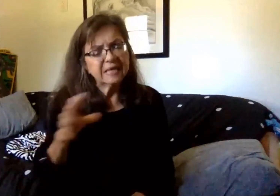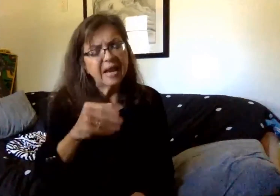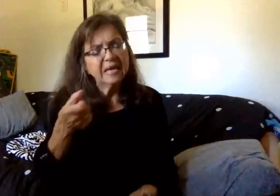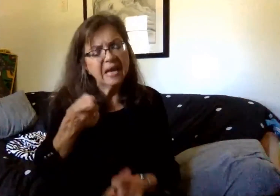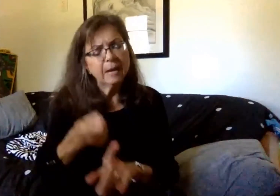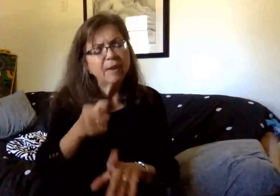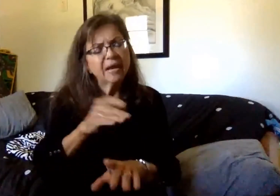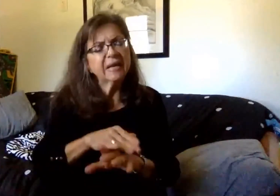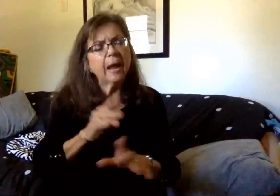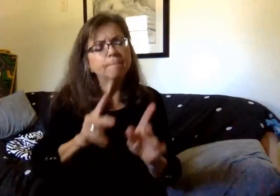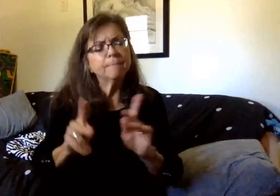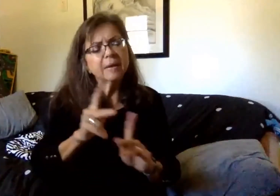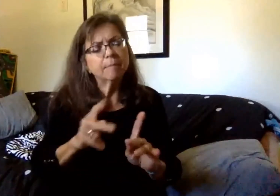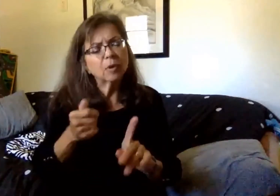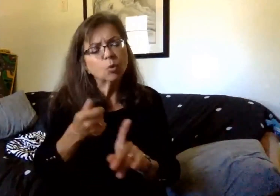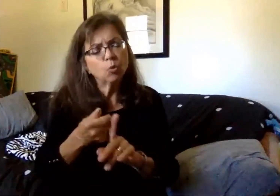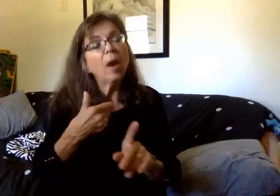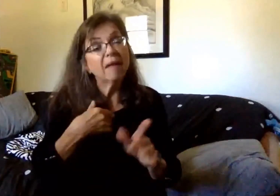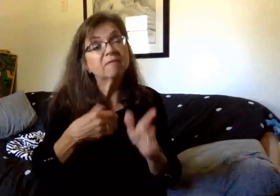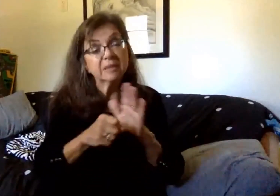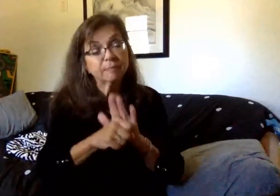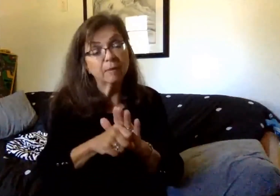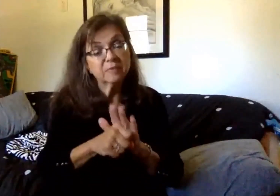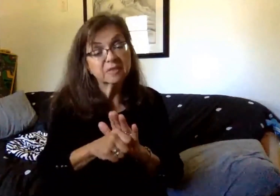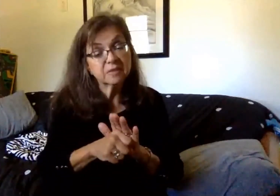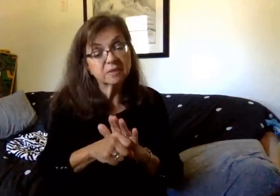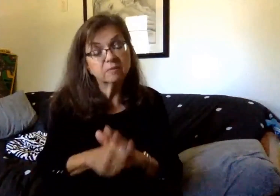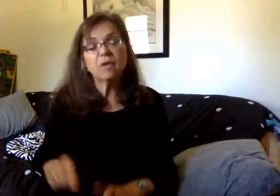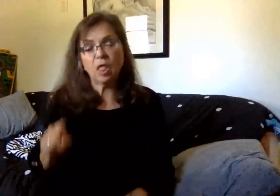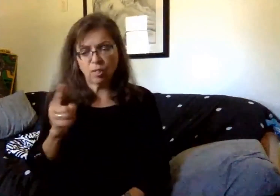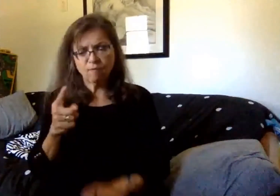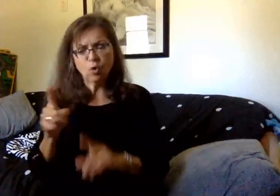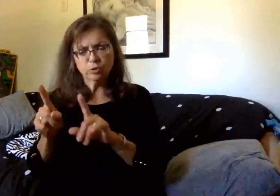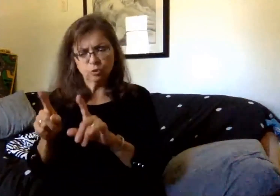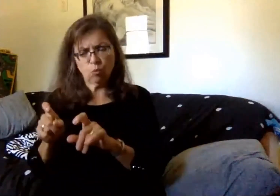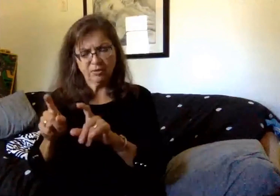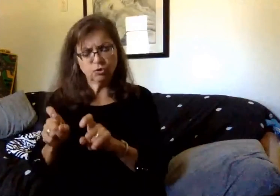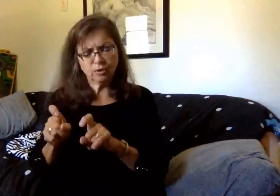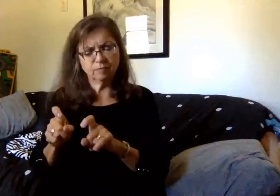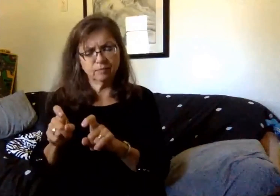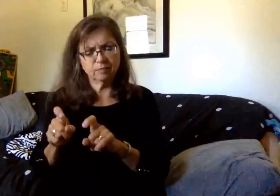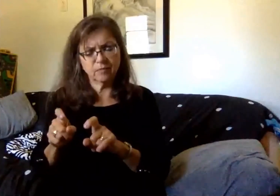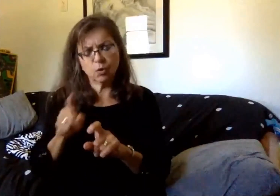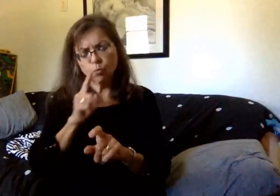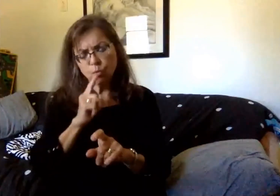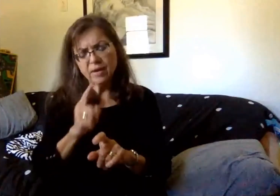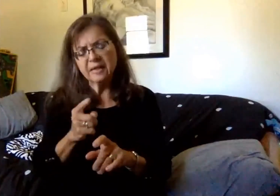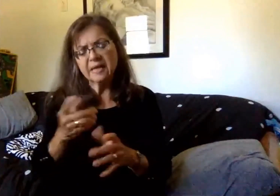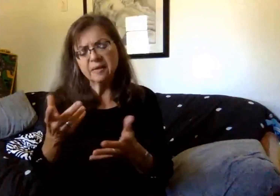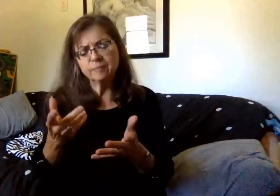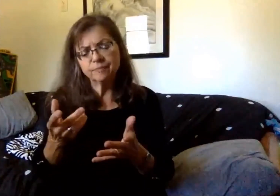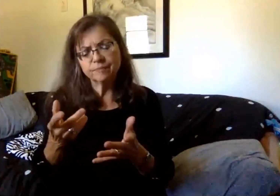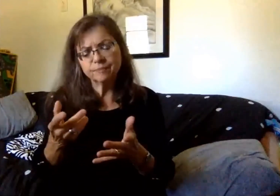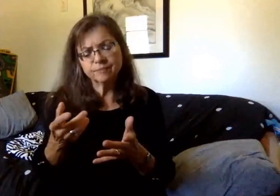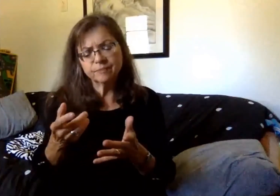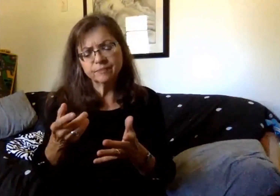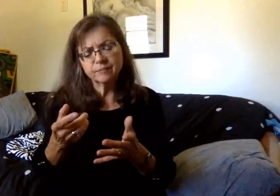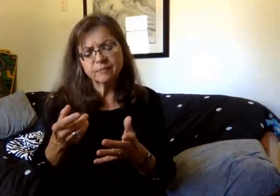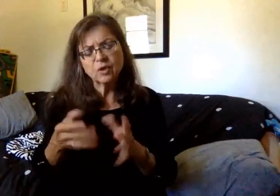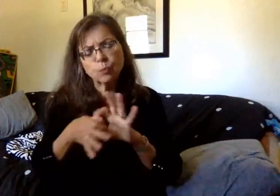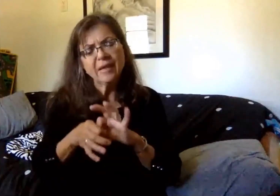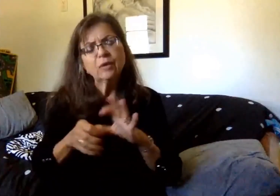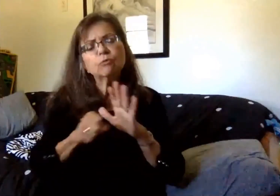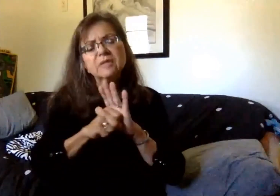or be symptomatic. So the first question really is aligned and targeted to the question around symptoms.